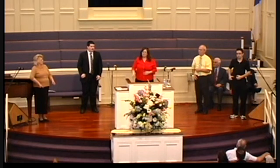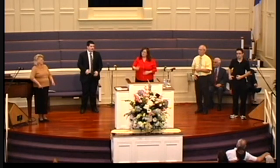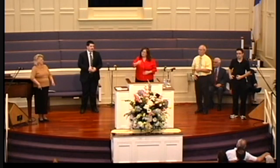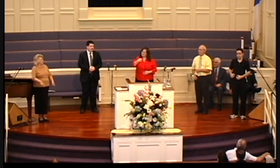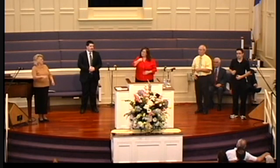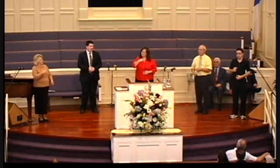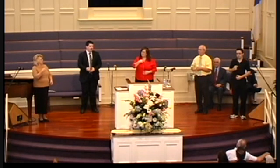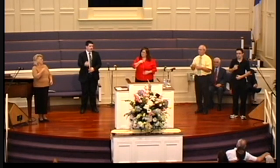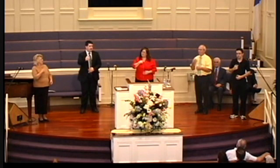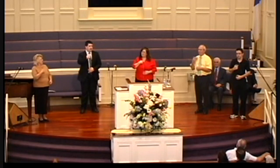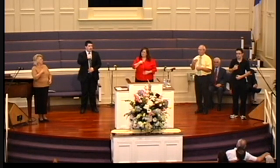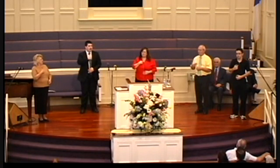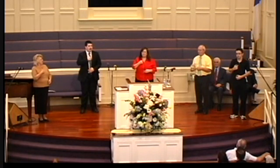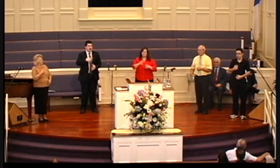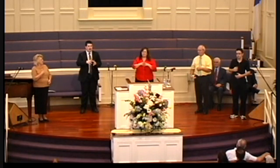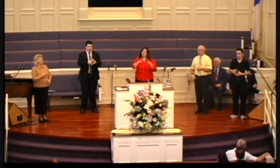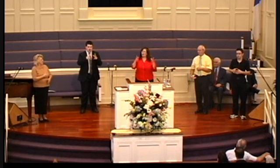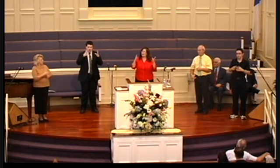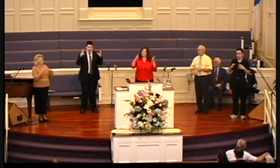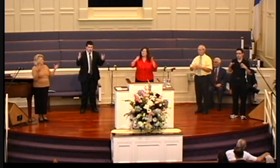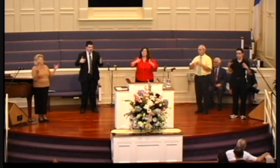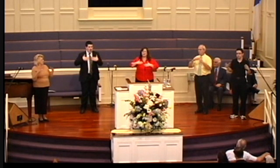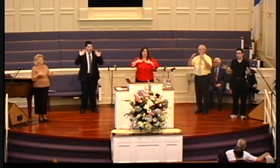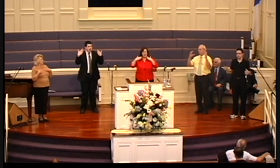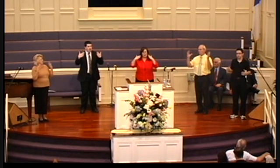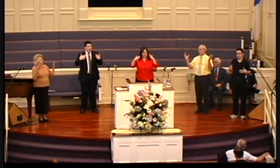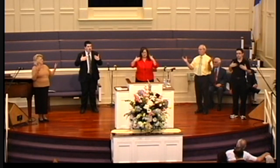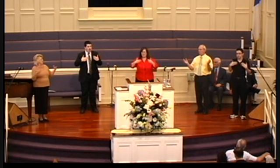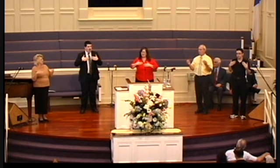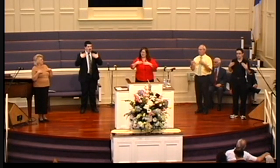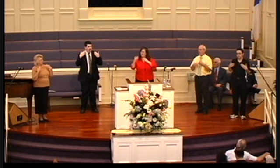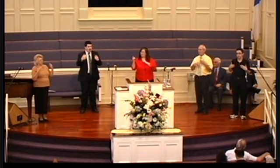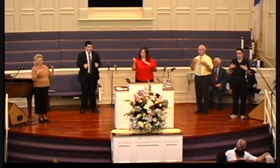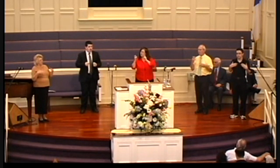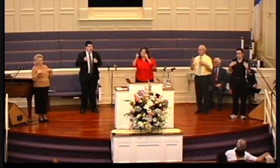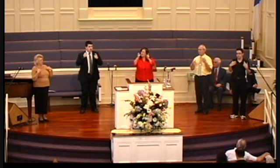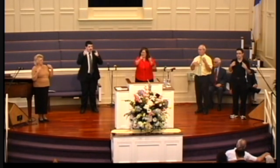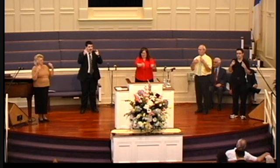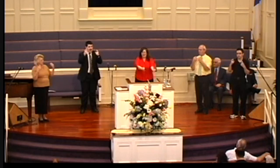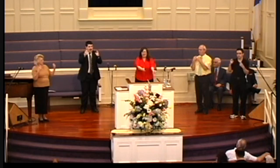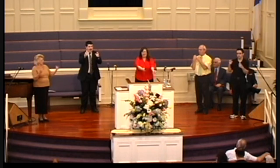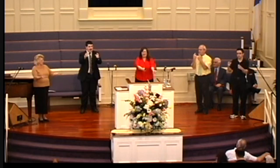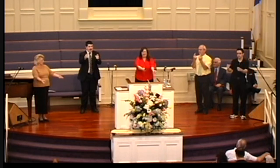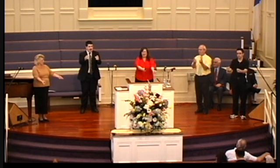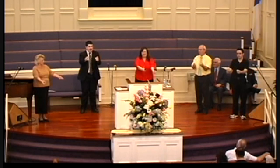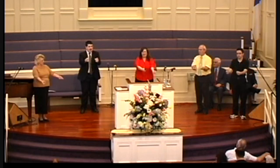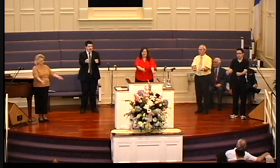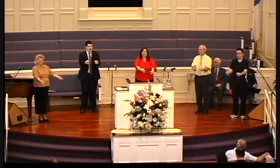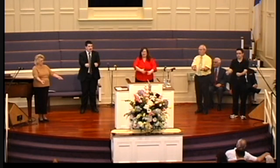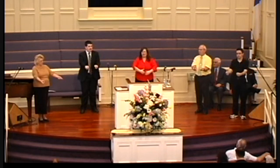I am so glad you gave